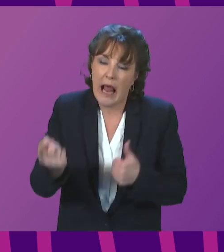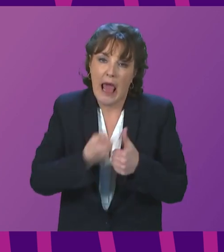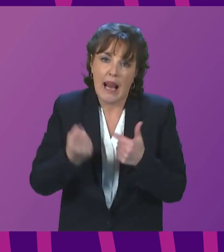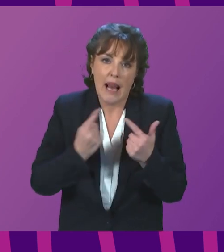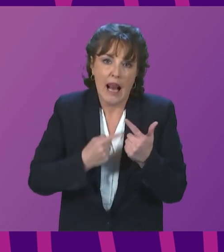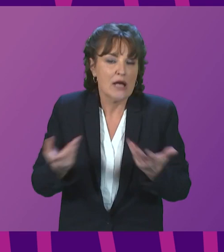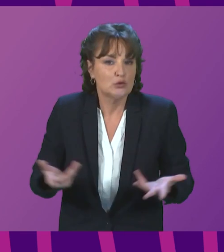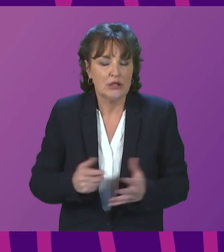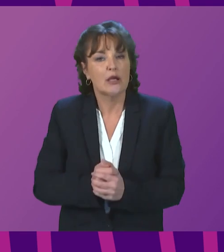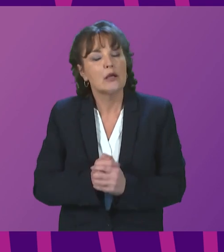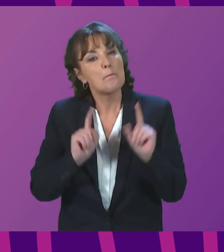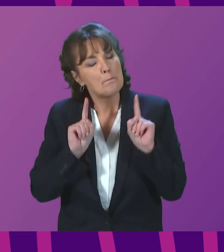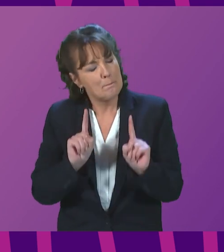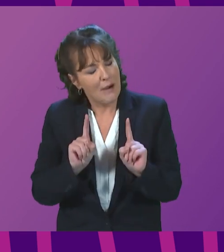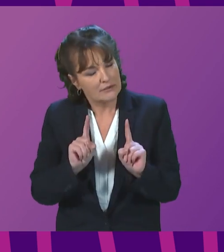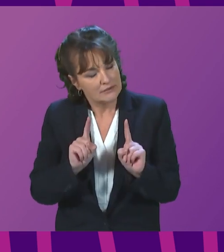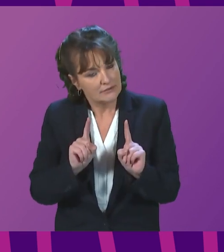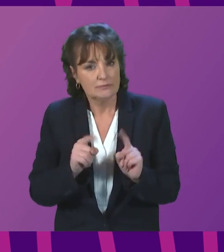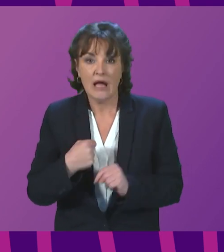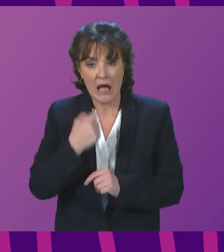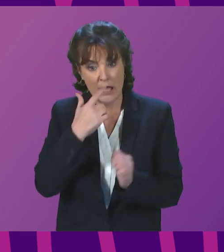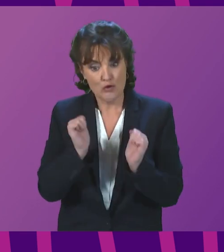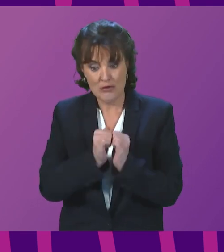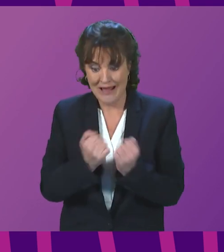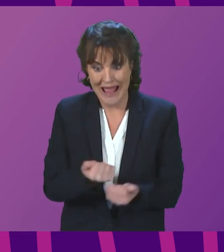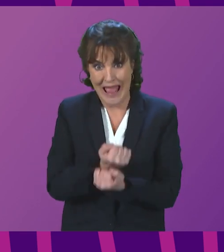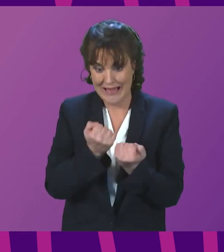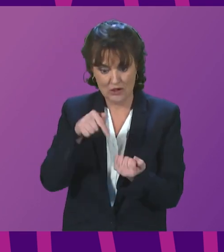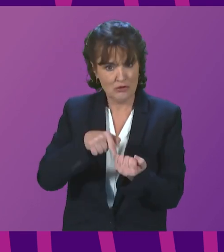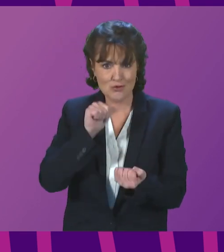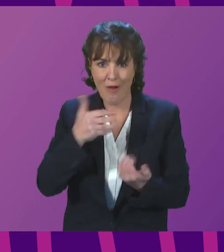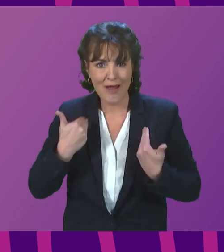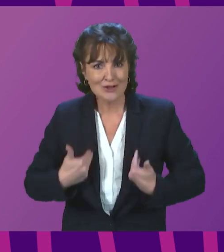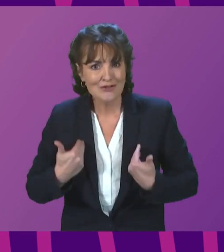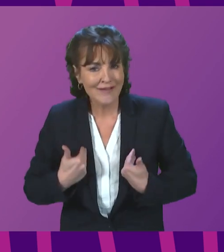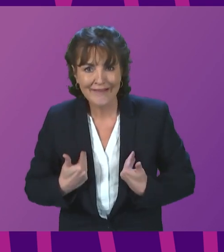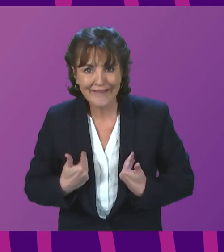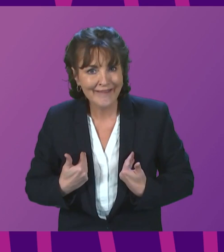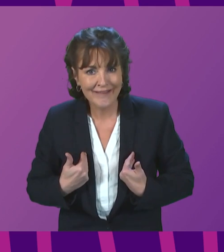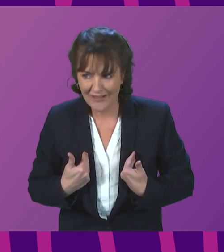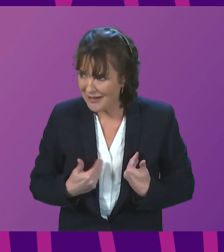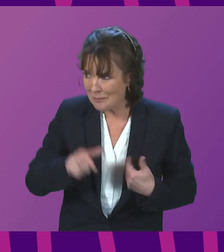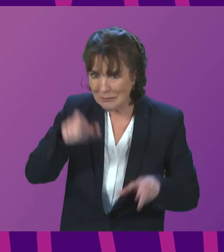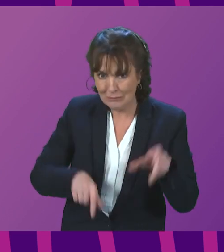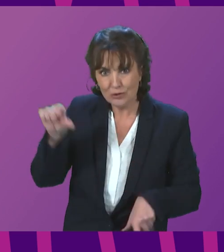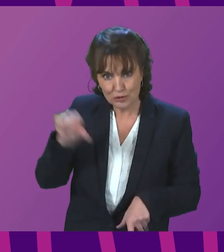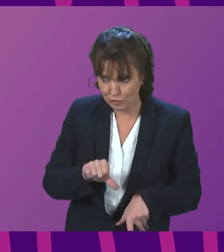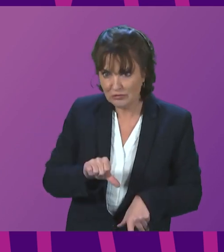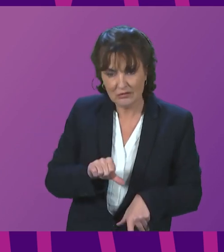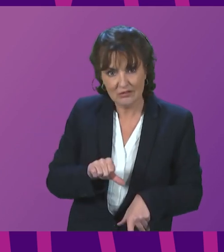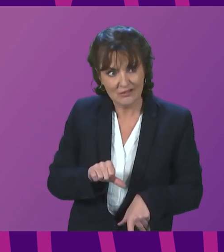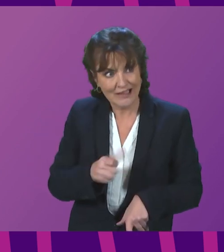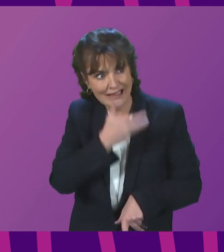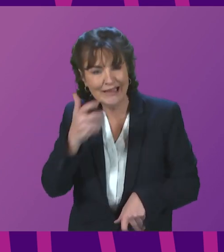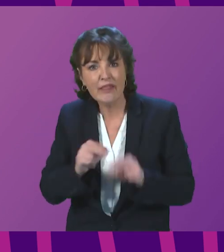that today. But I do agree that energy is not a luxury. People have to be able to heat their homes. That is why